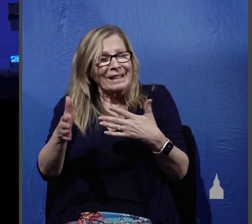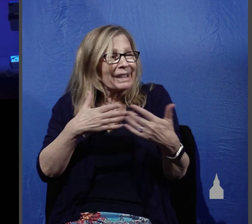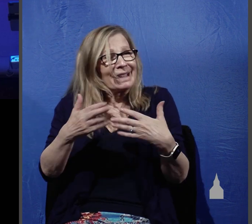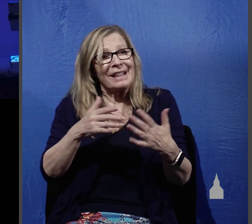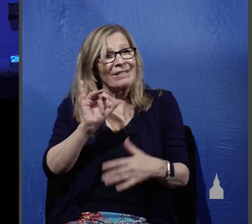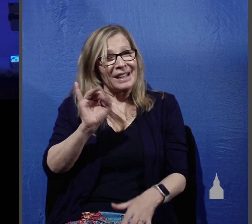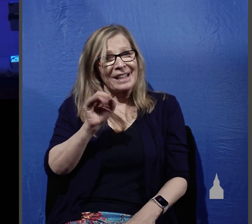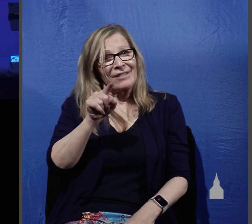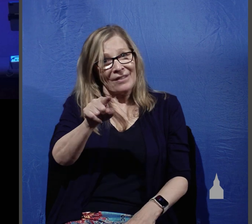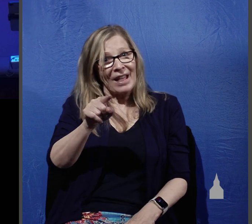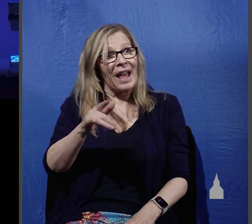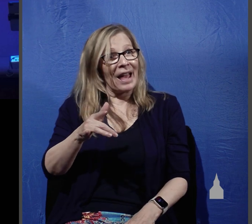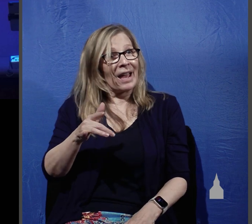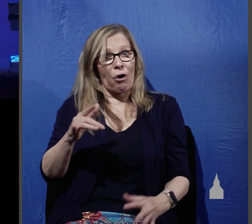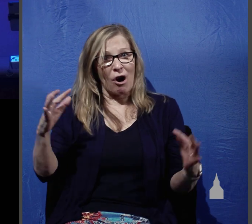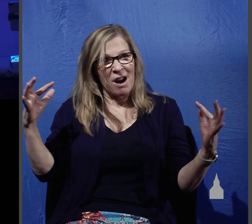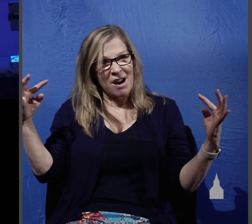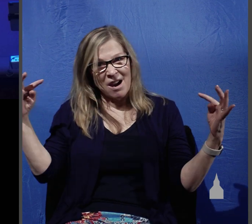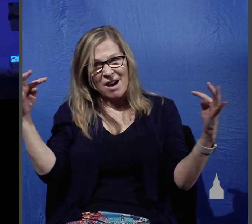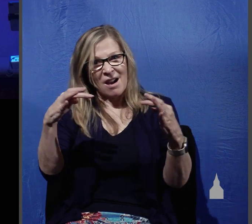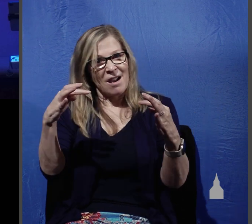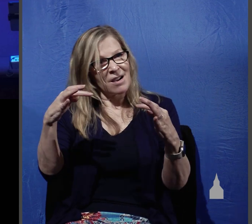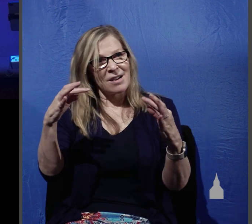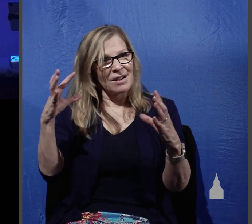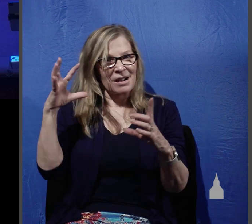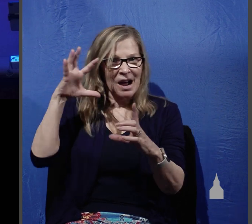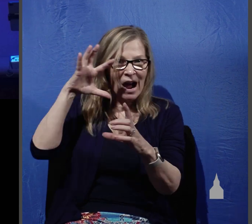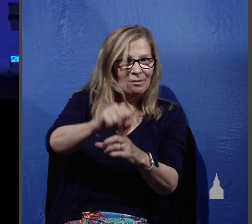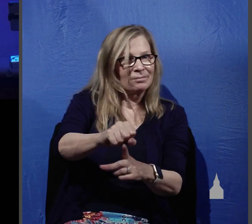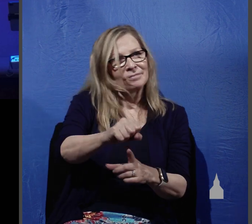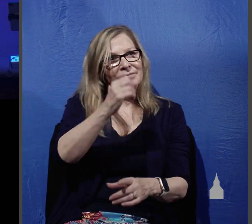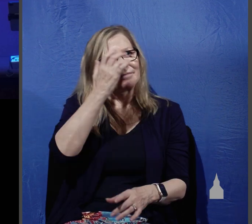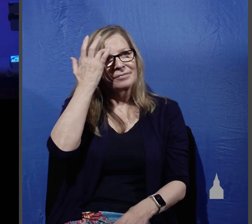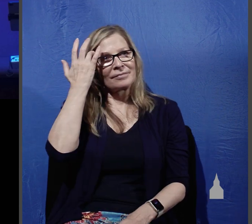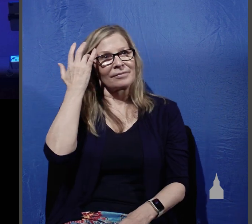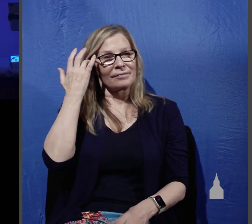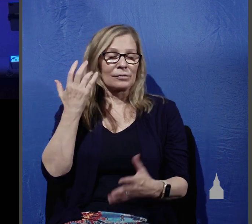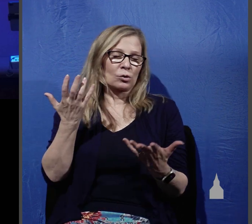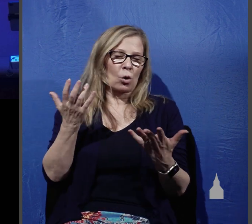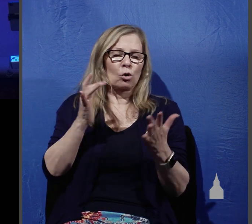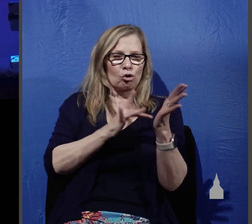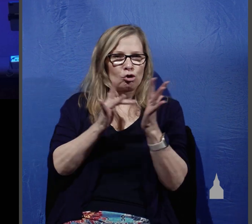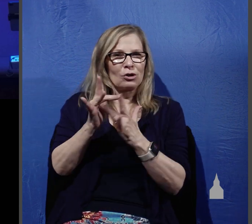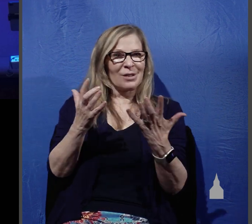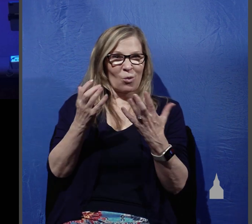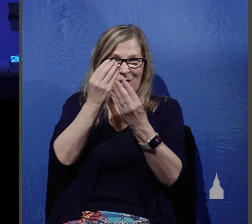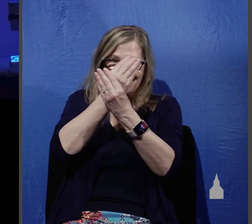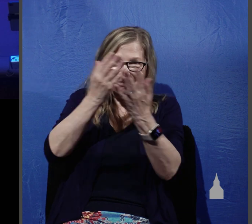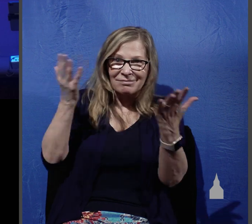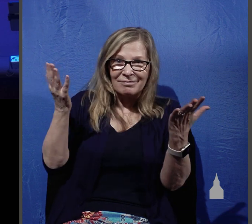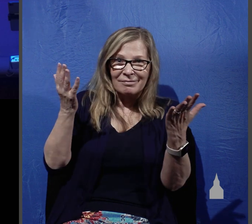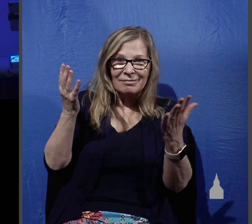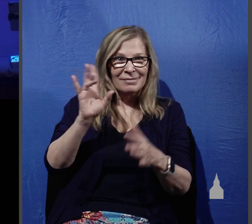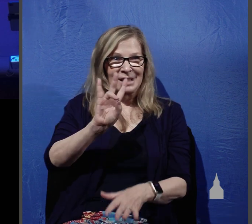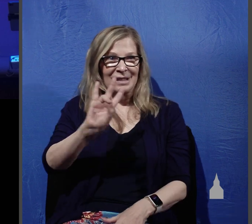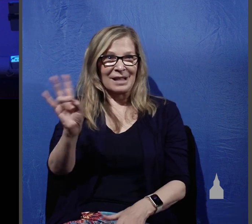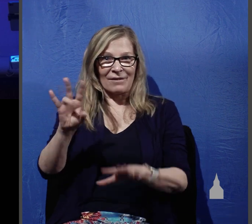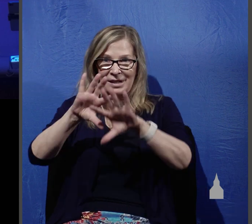they are attacked see what Jesus wants his 70 followers to realize is that although yes it's true they are